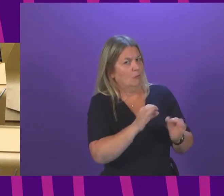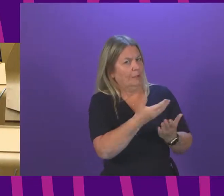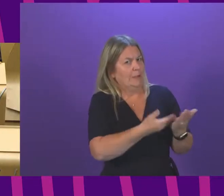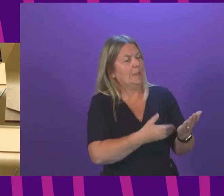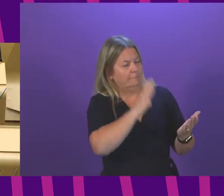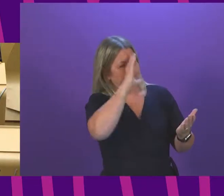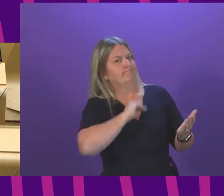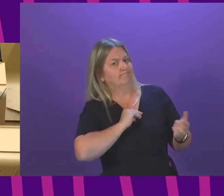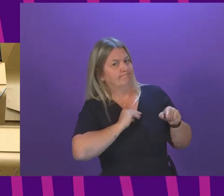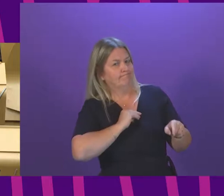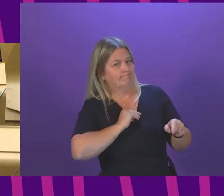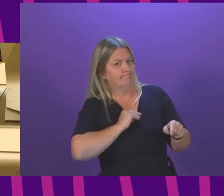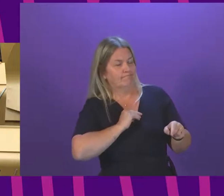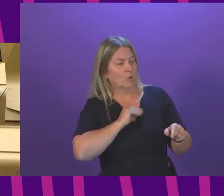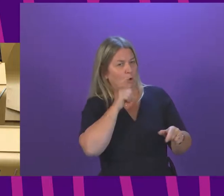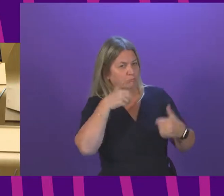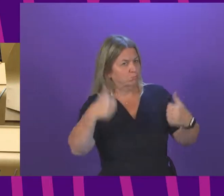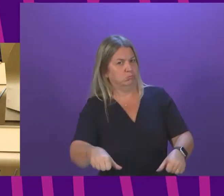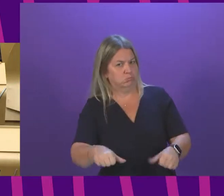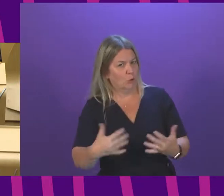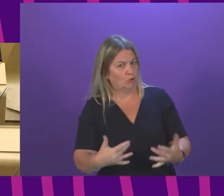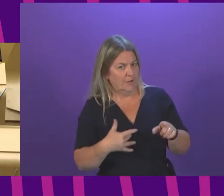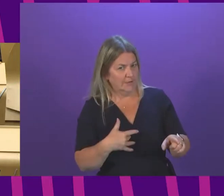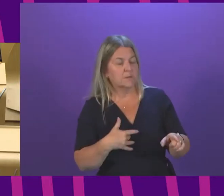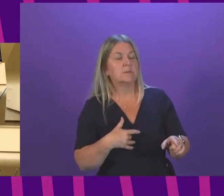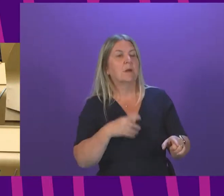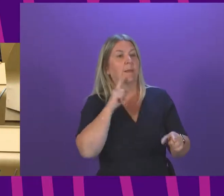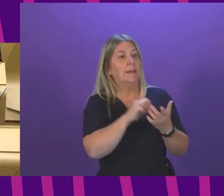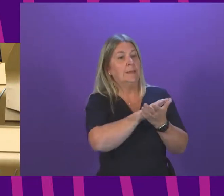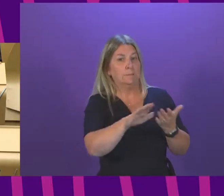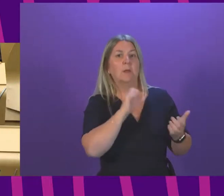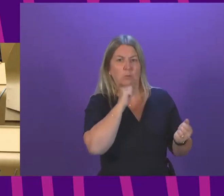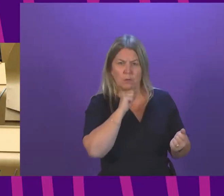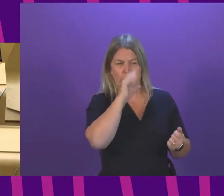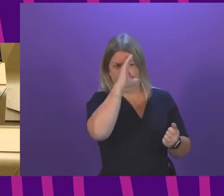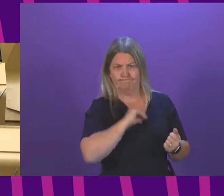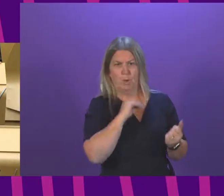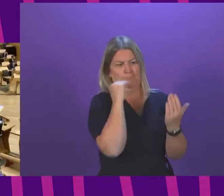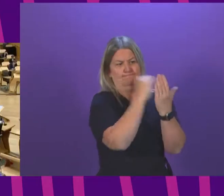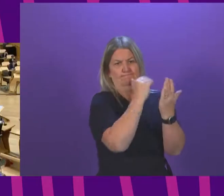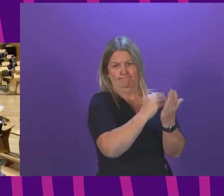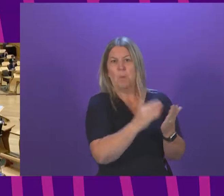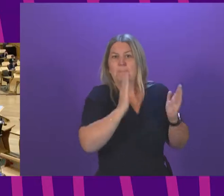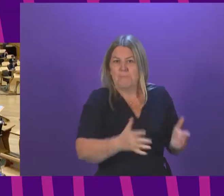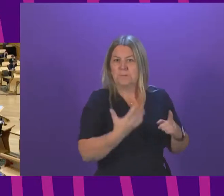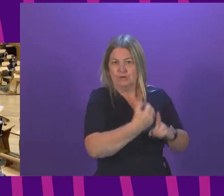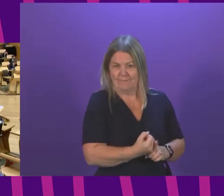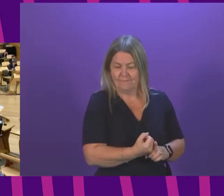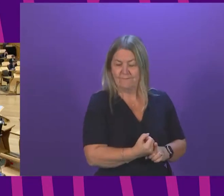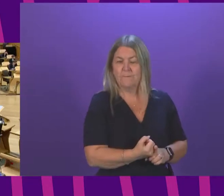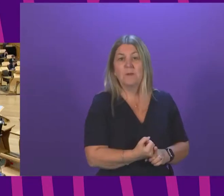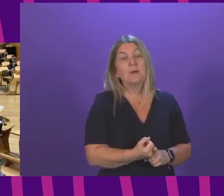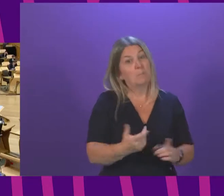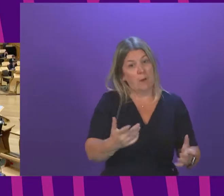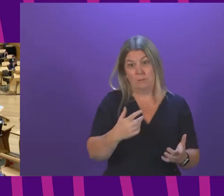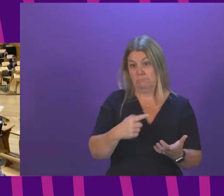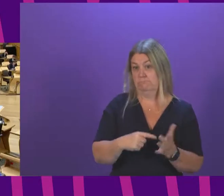complete because I do not know the scale of the challenge that Lady Smith will put to us. But I do put on record my determination to make sure that that